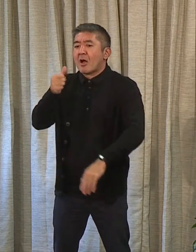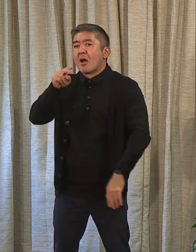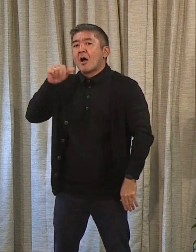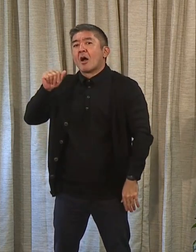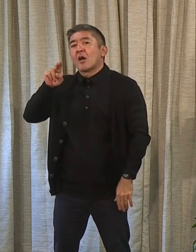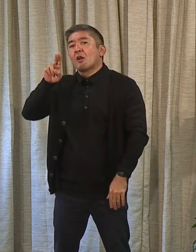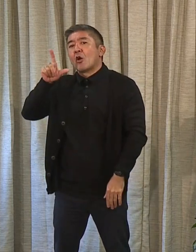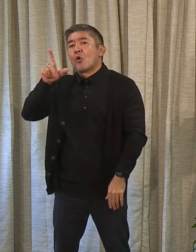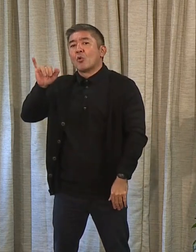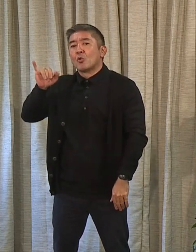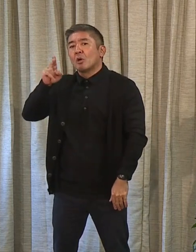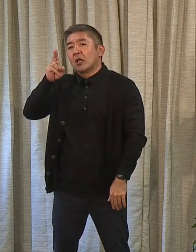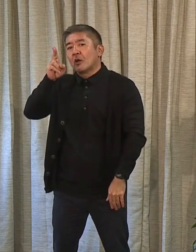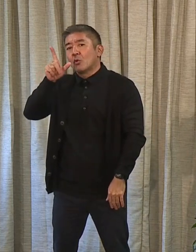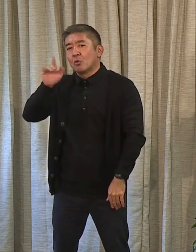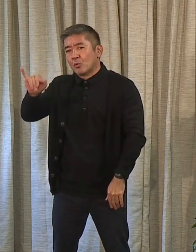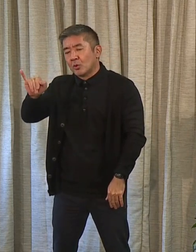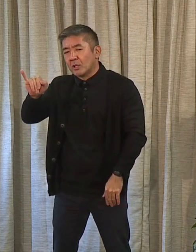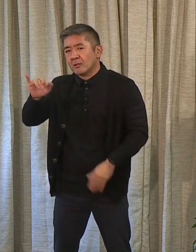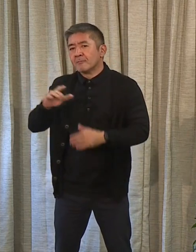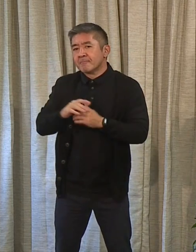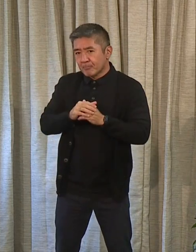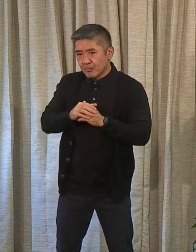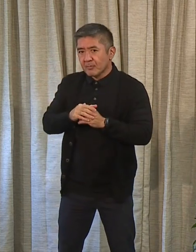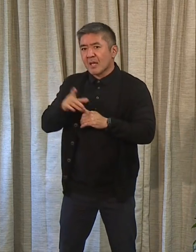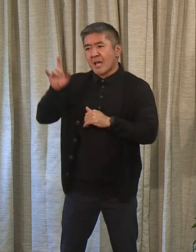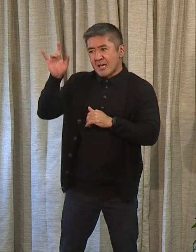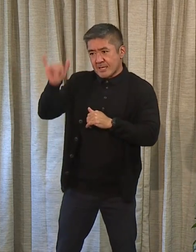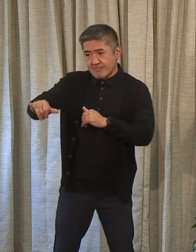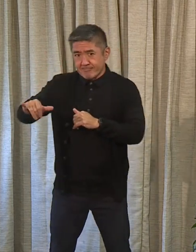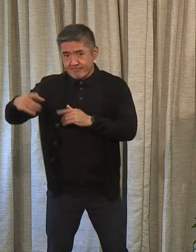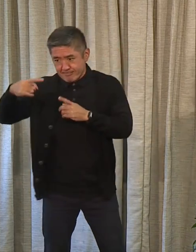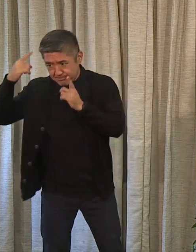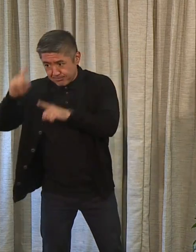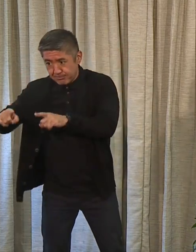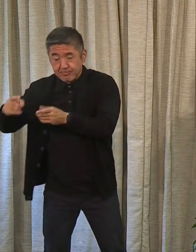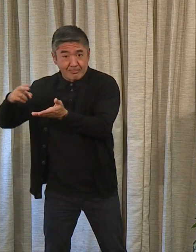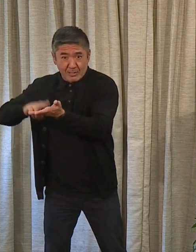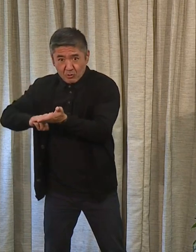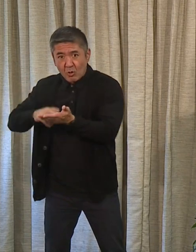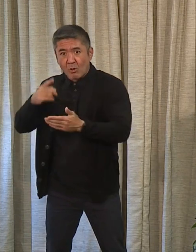following up on the consent decree secondary there.